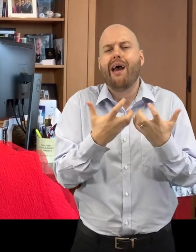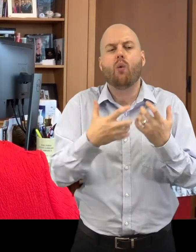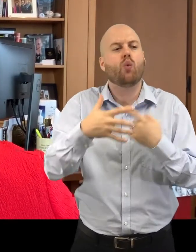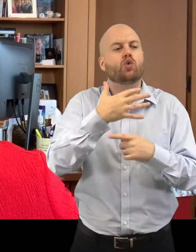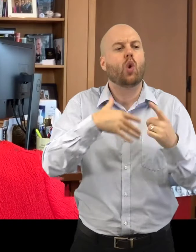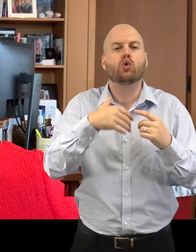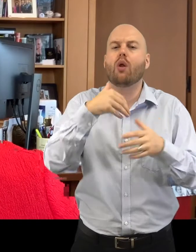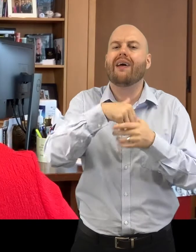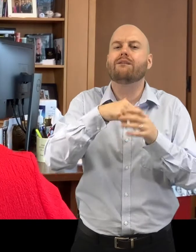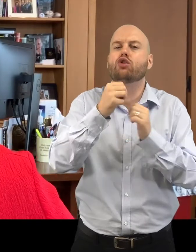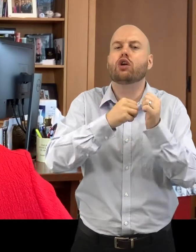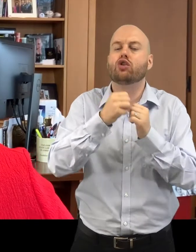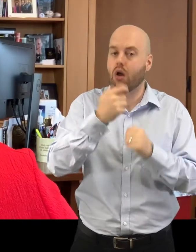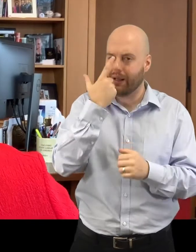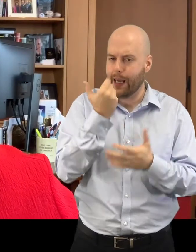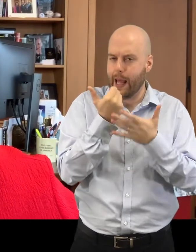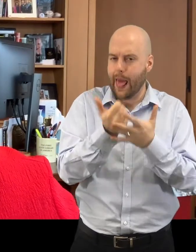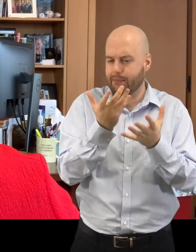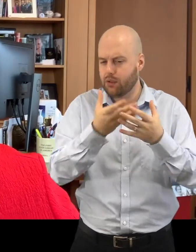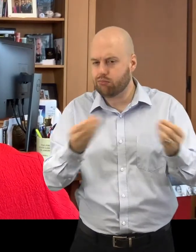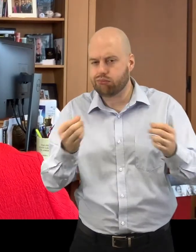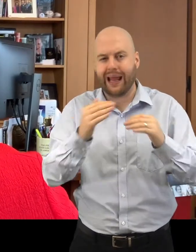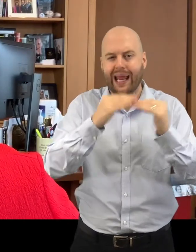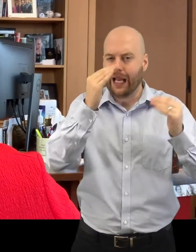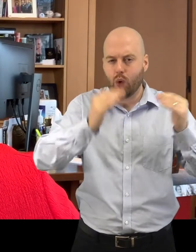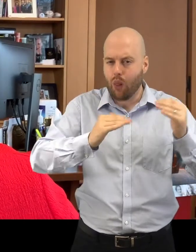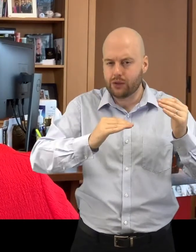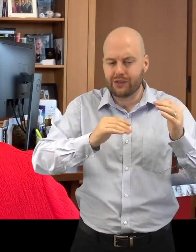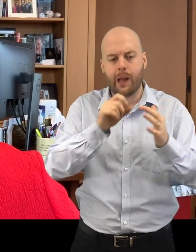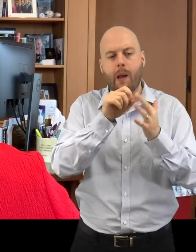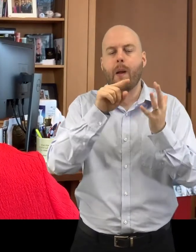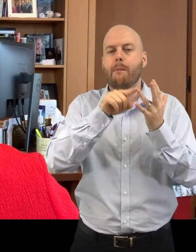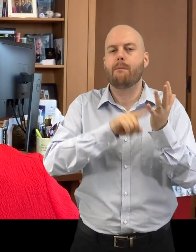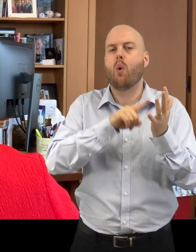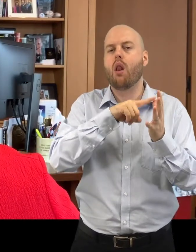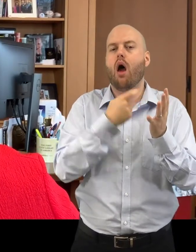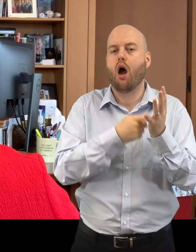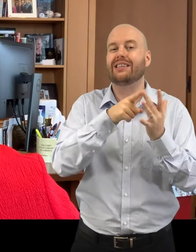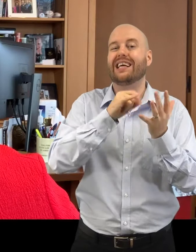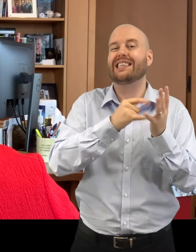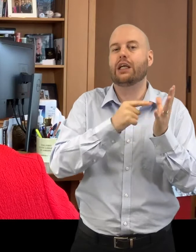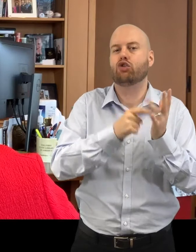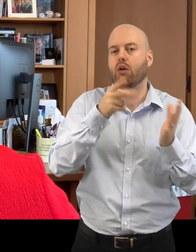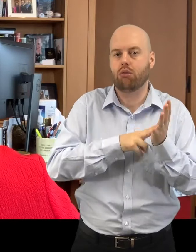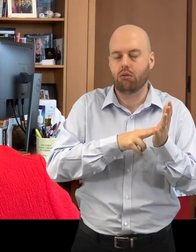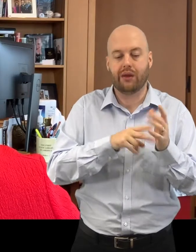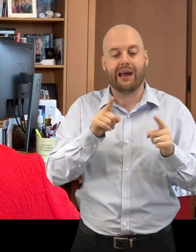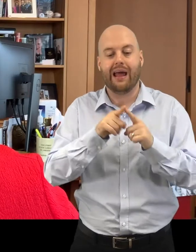can help fight inequality, polarization and the decline of civic life. And it's by Eric